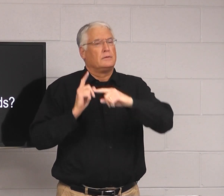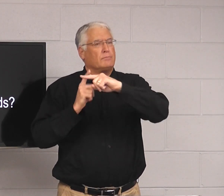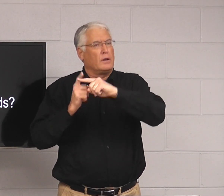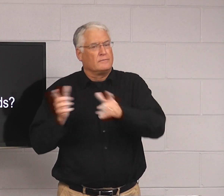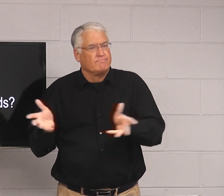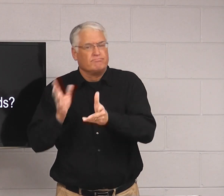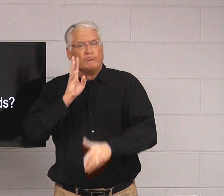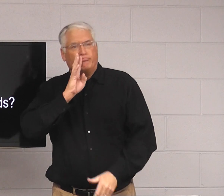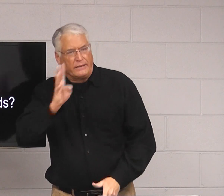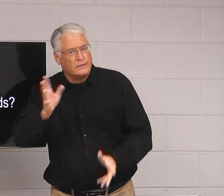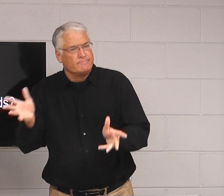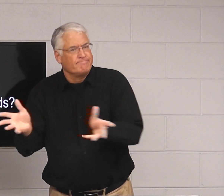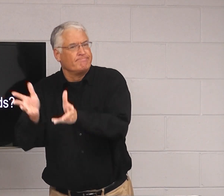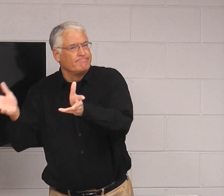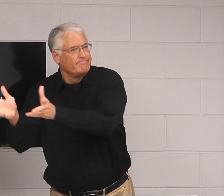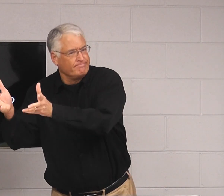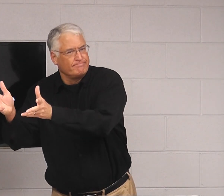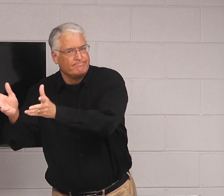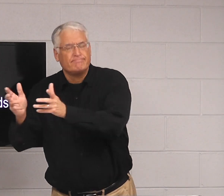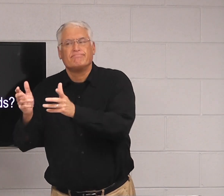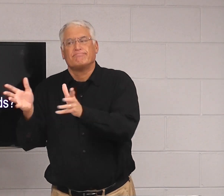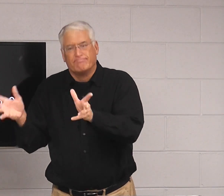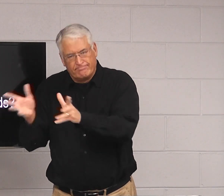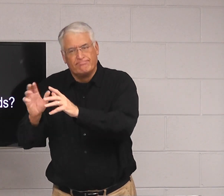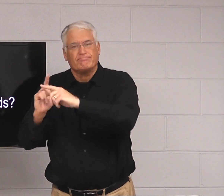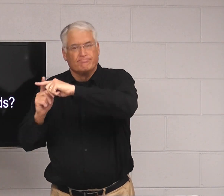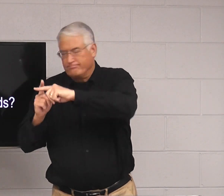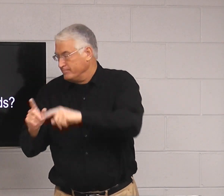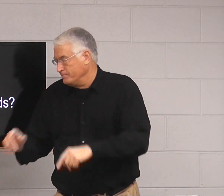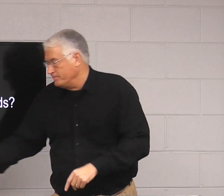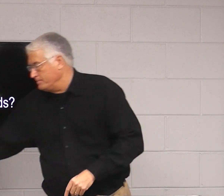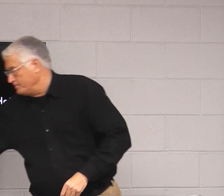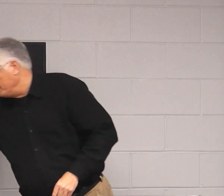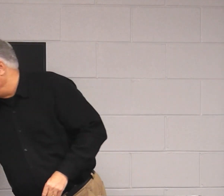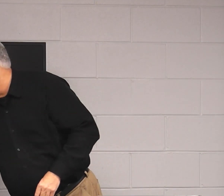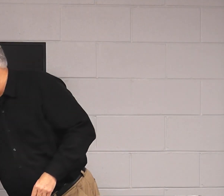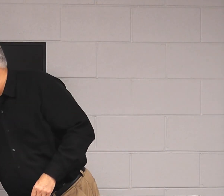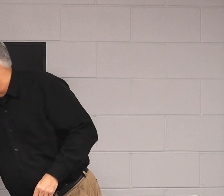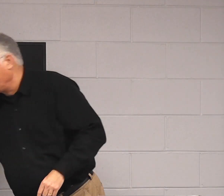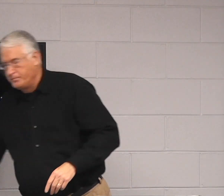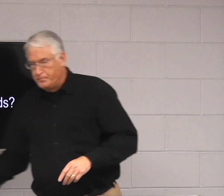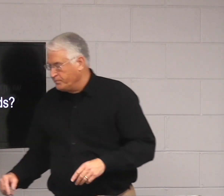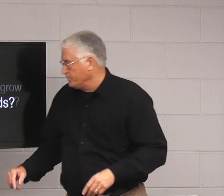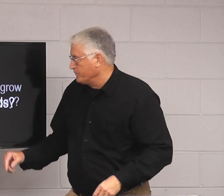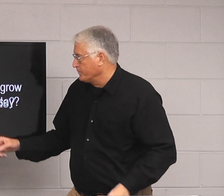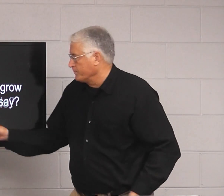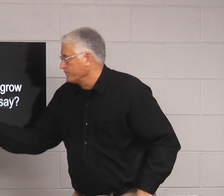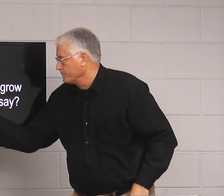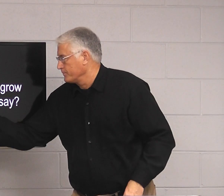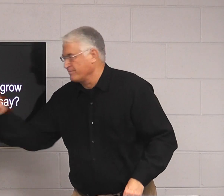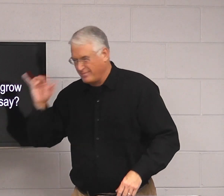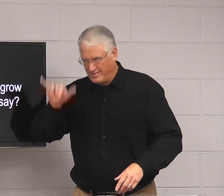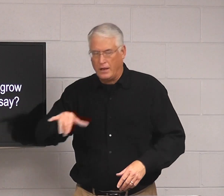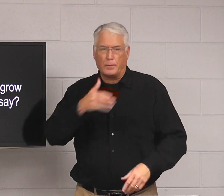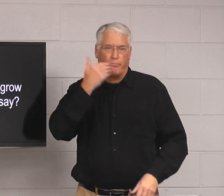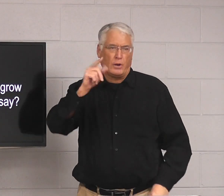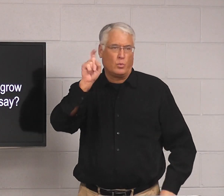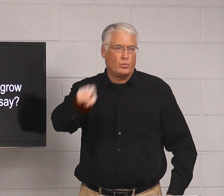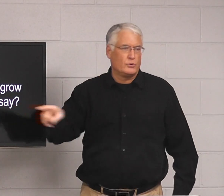Instead, you encourage the person to use good words. me. You don't just avoid them all together.